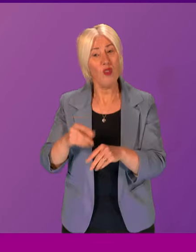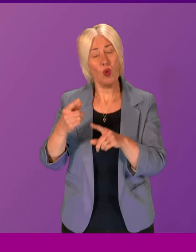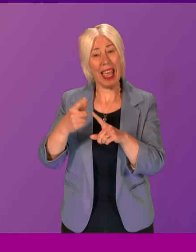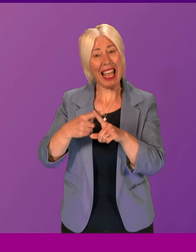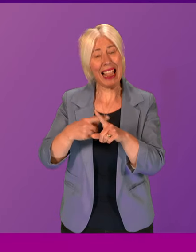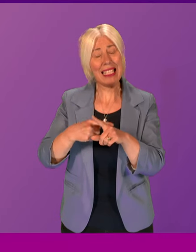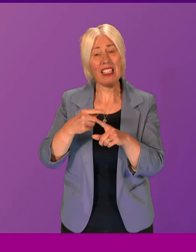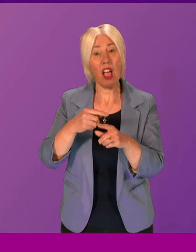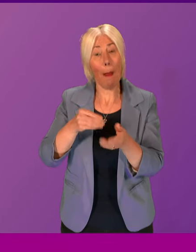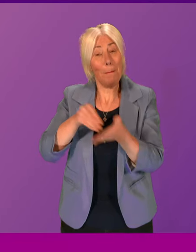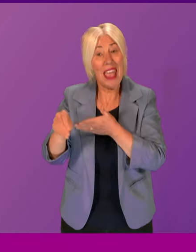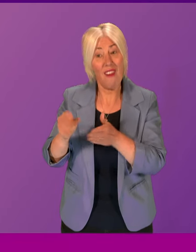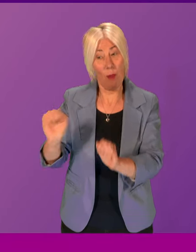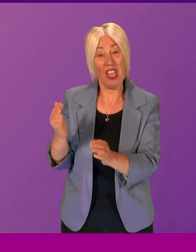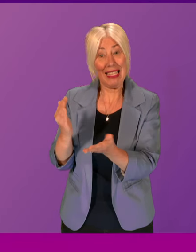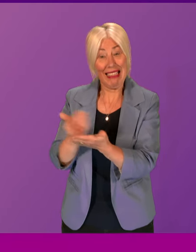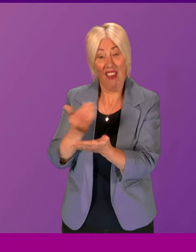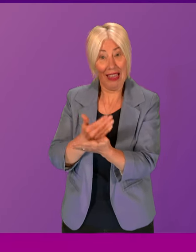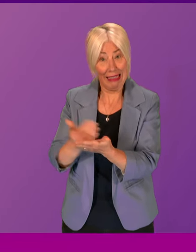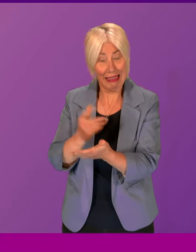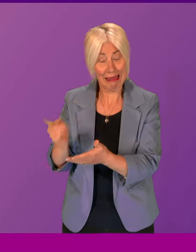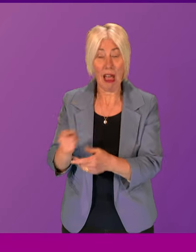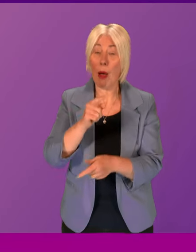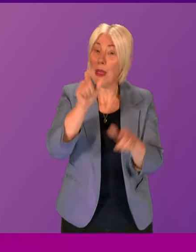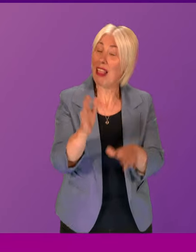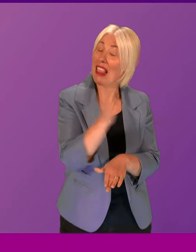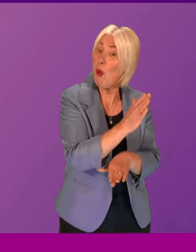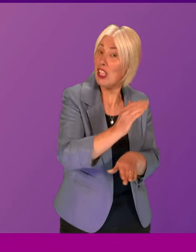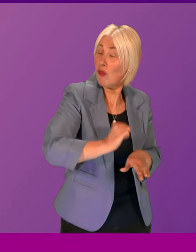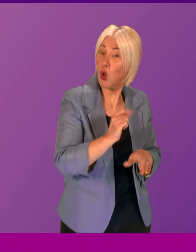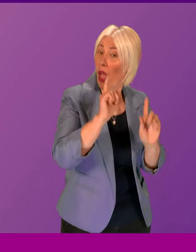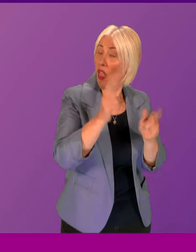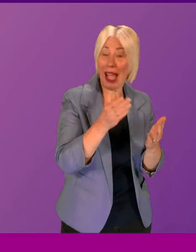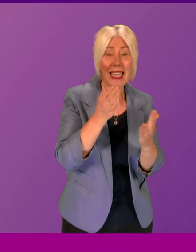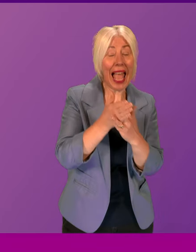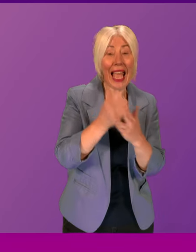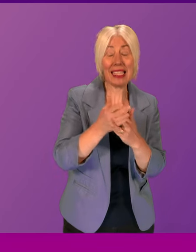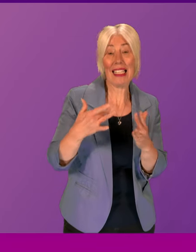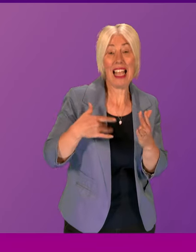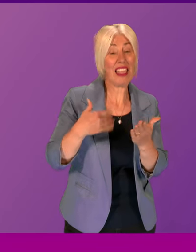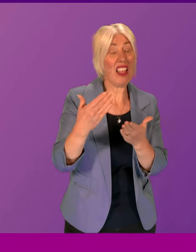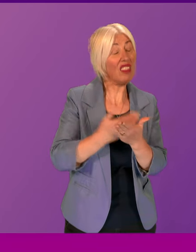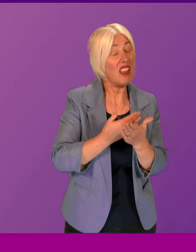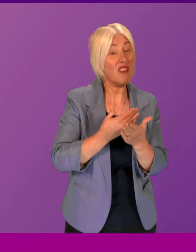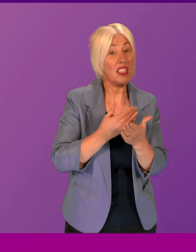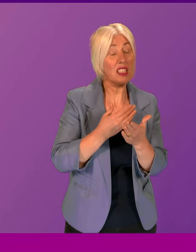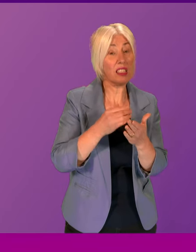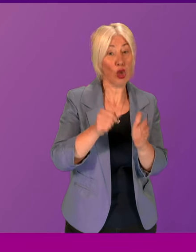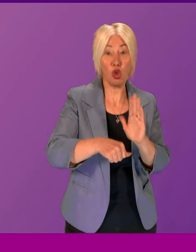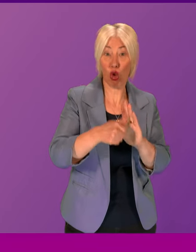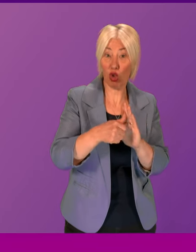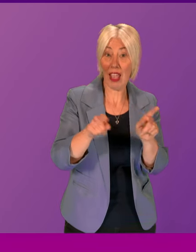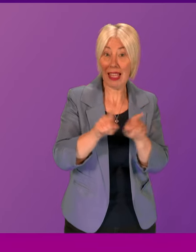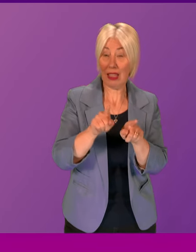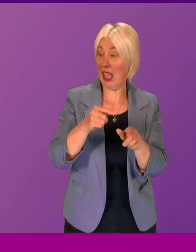Ovarian Cancer, those in the west of Scotland cannot access life-saving surgery that women in NHS Lothian can access.